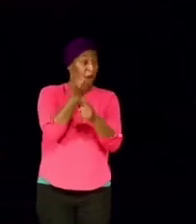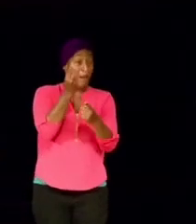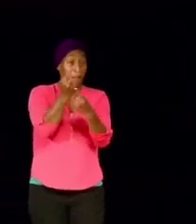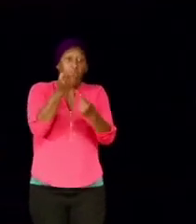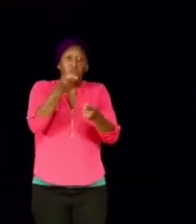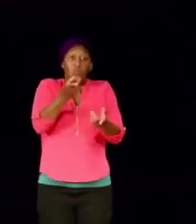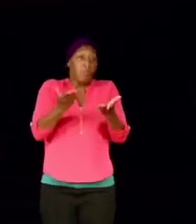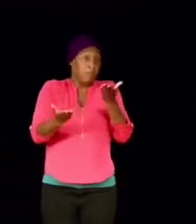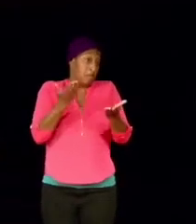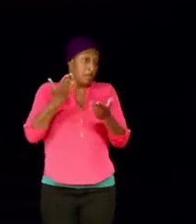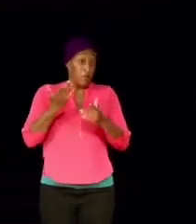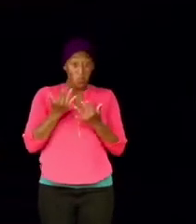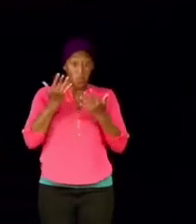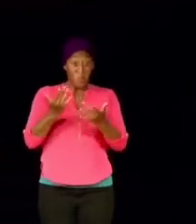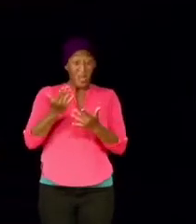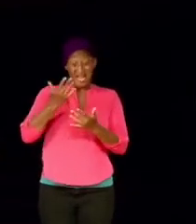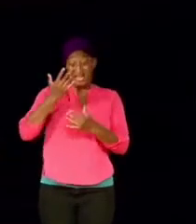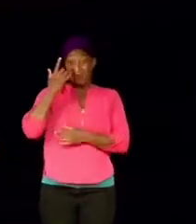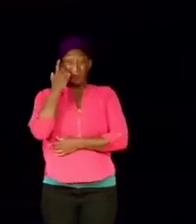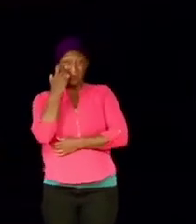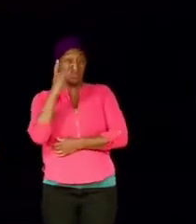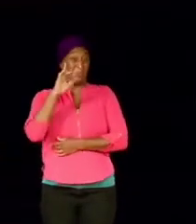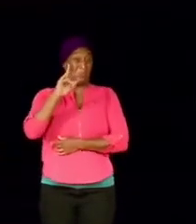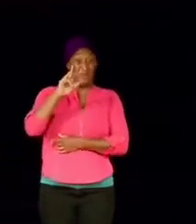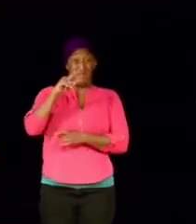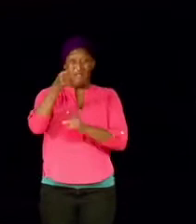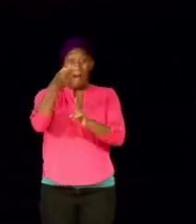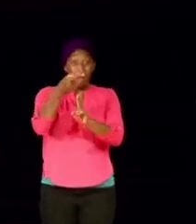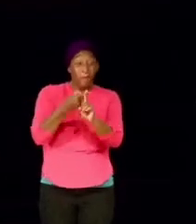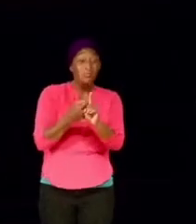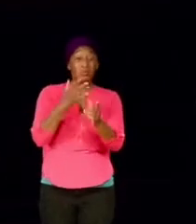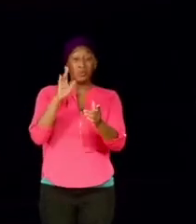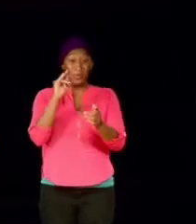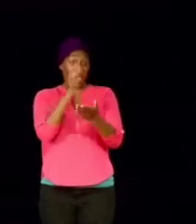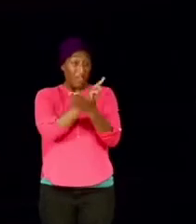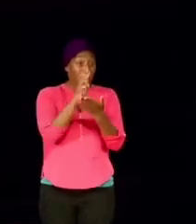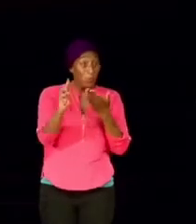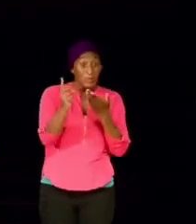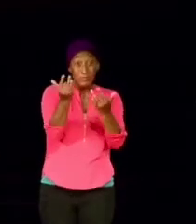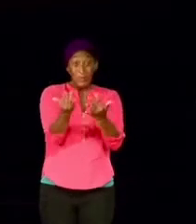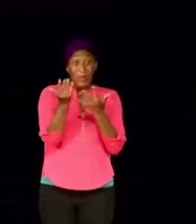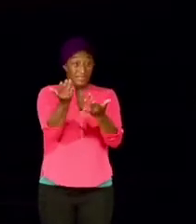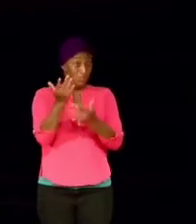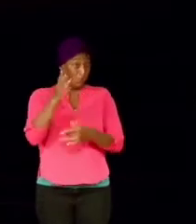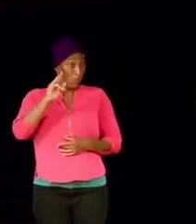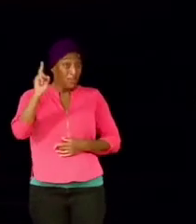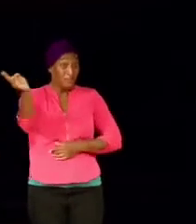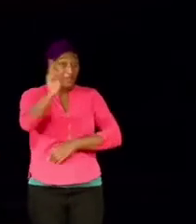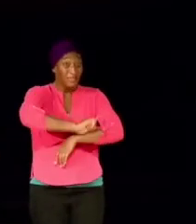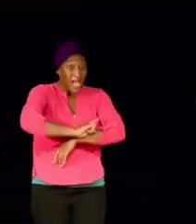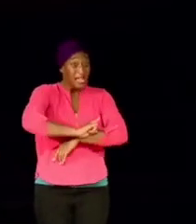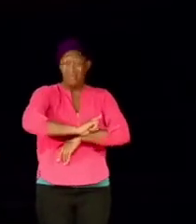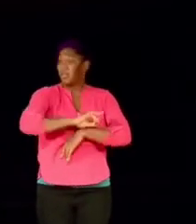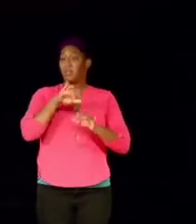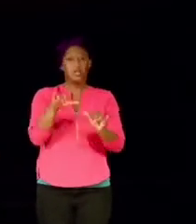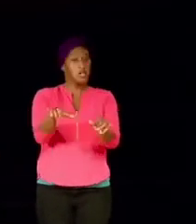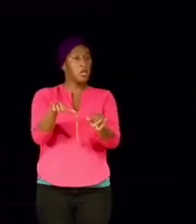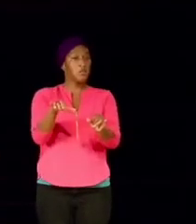months, 25 weeks, even 25 days.